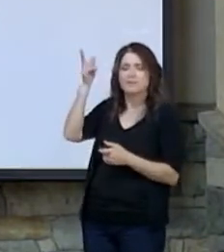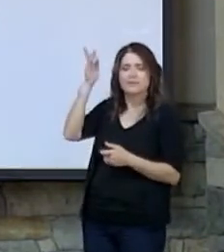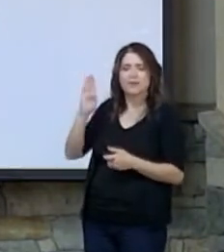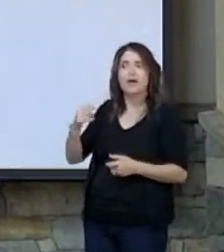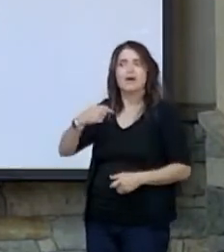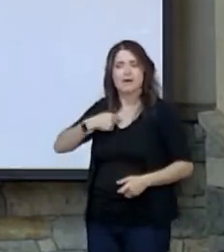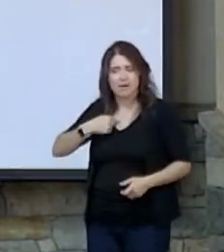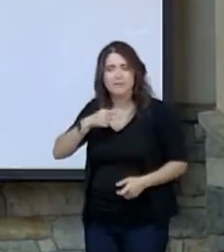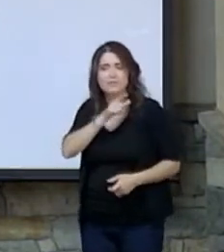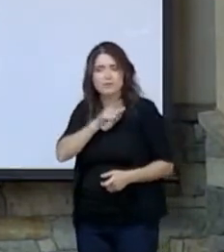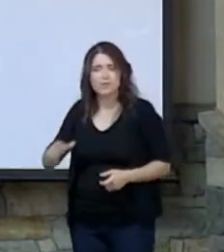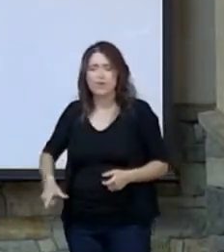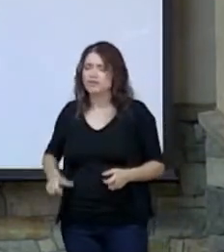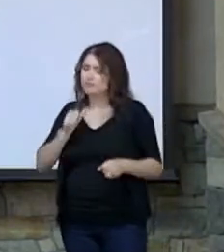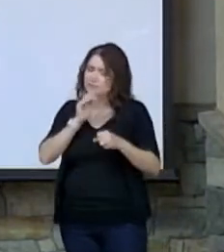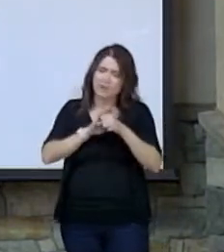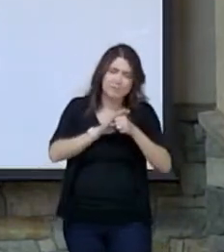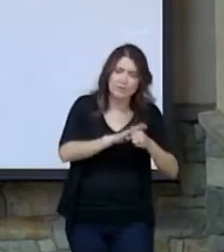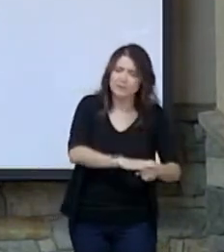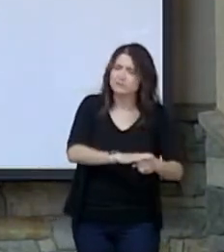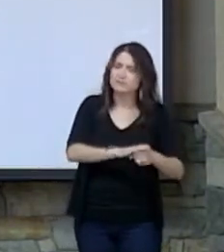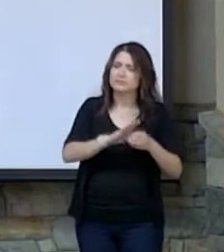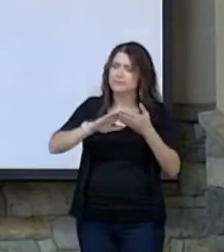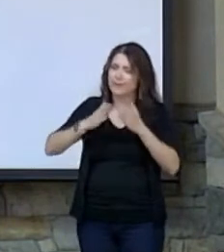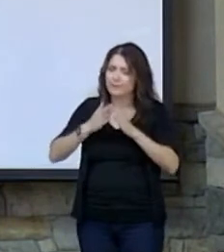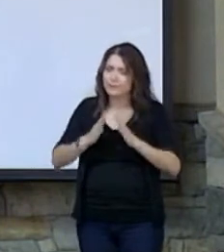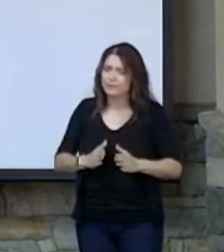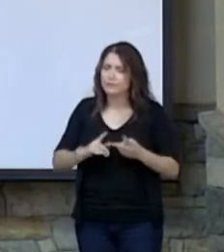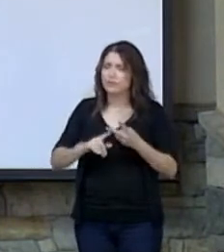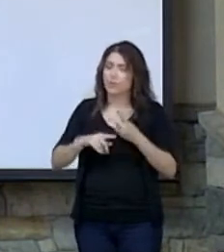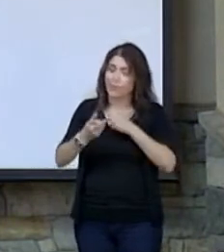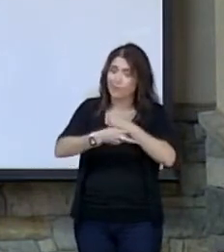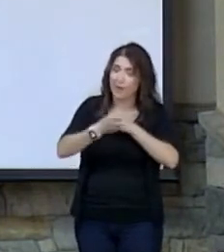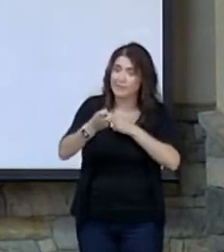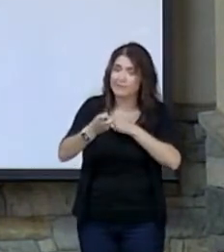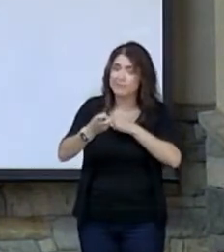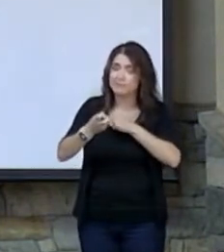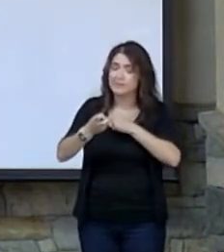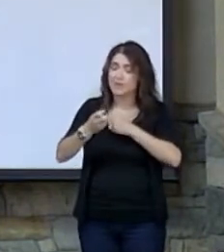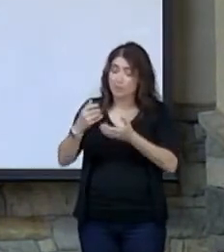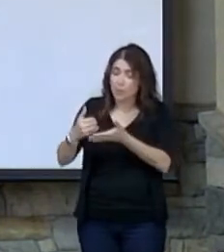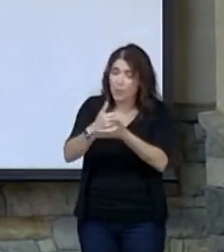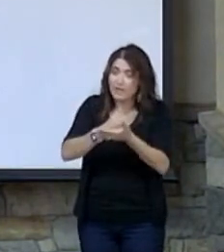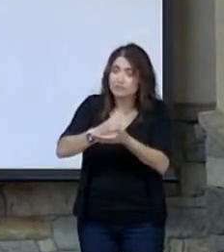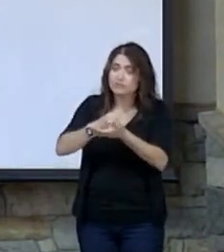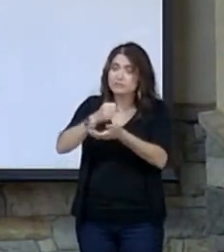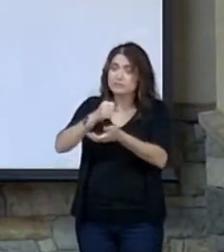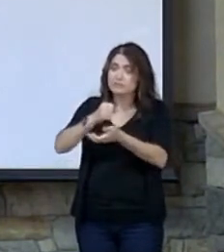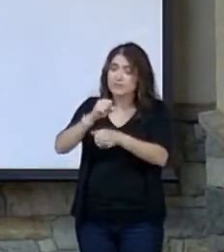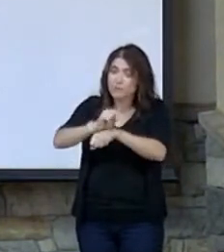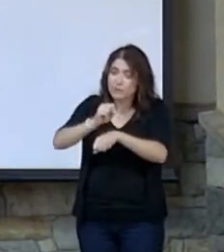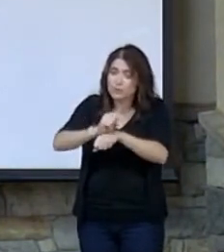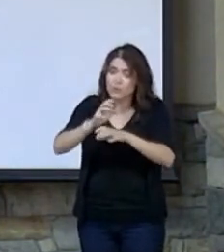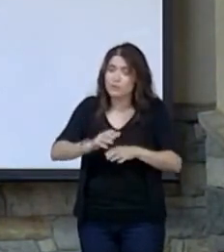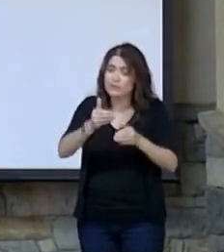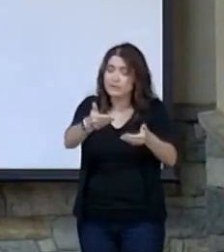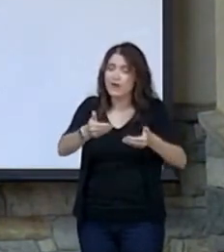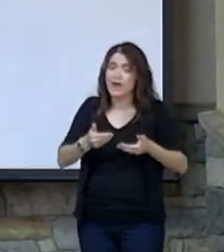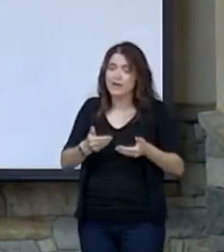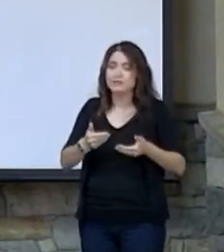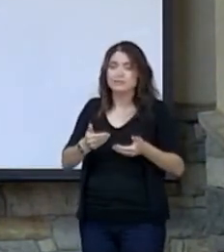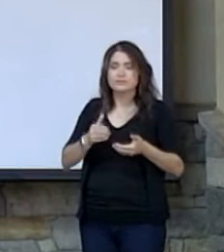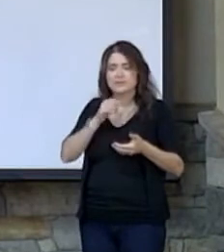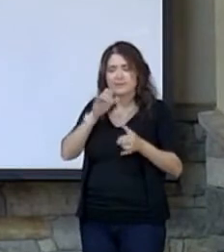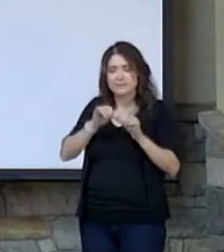You shall not oppress your neighbor or rob him. The wages of a hired worker shall not remain with you all night until the